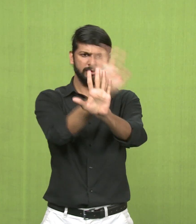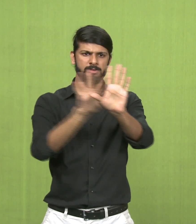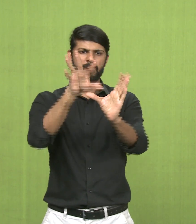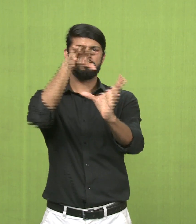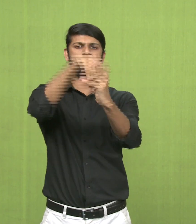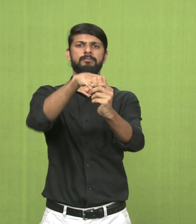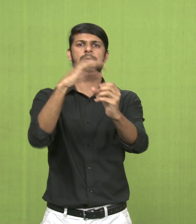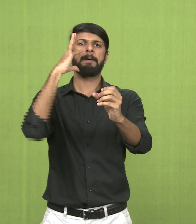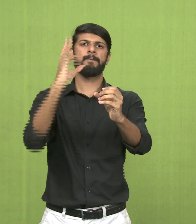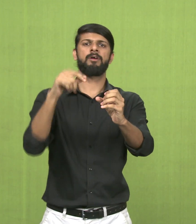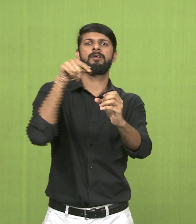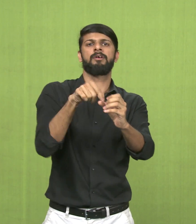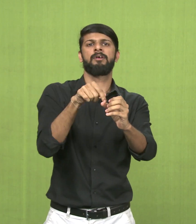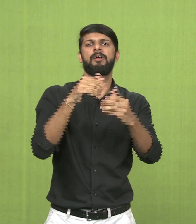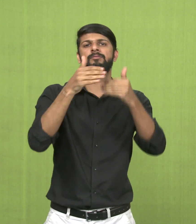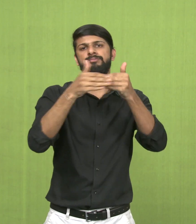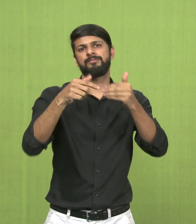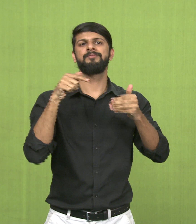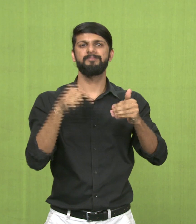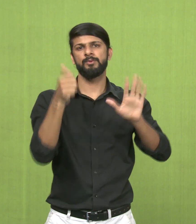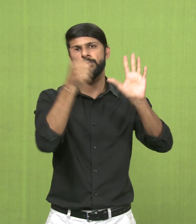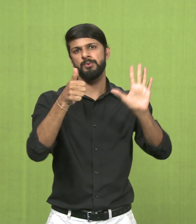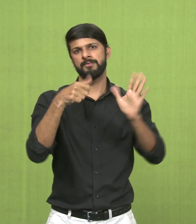Unity, balance, harmony, contrast, emphasis and repetition.